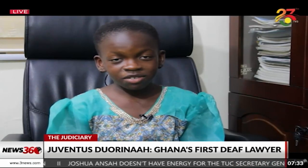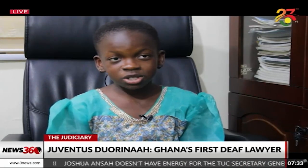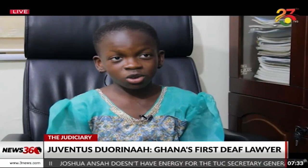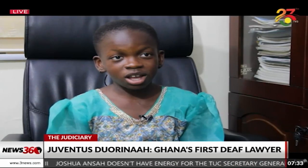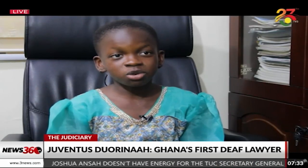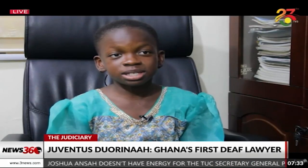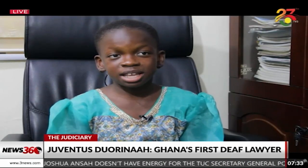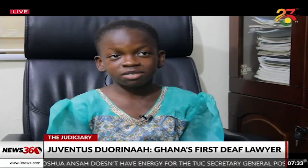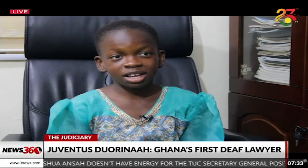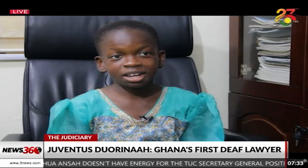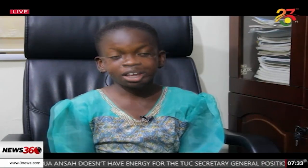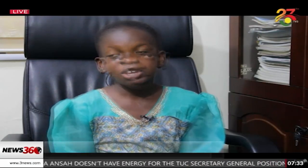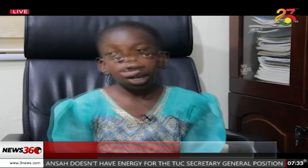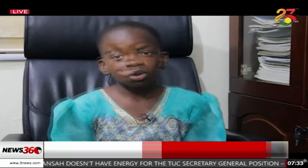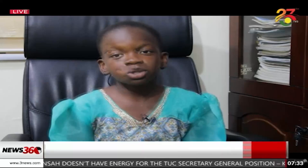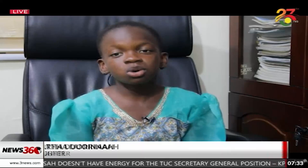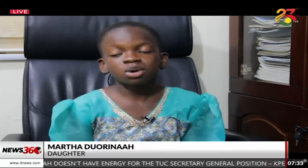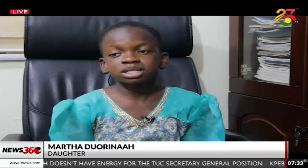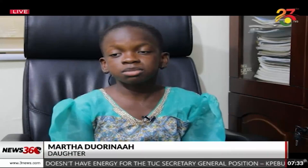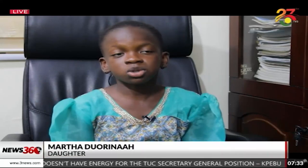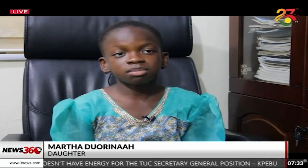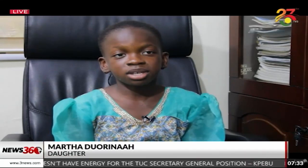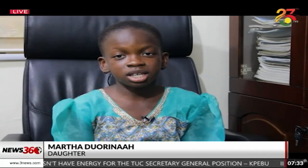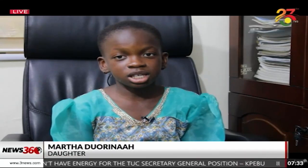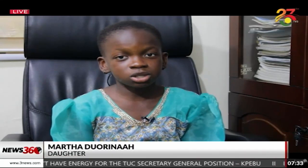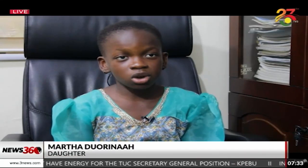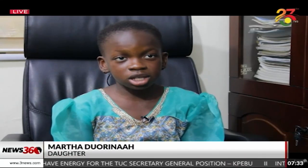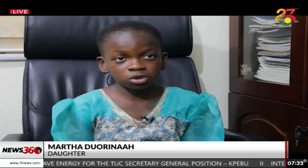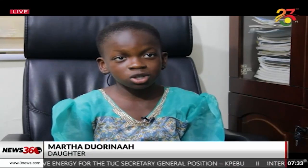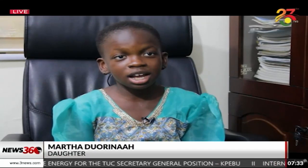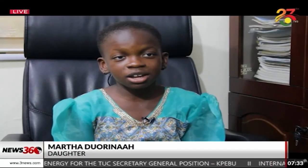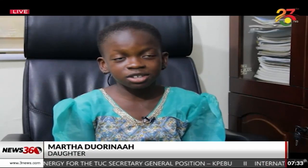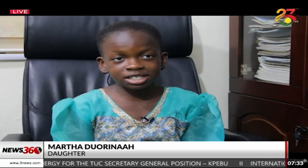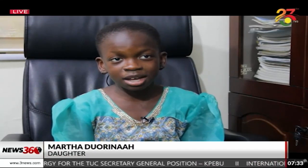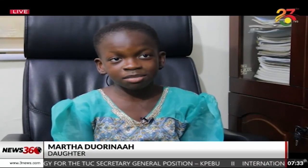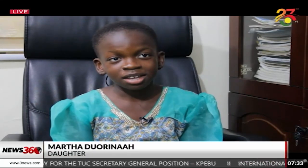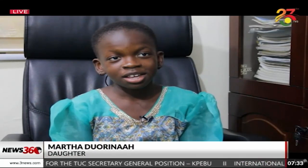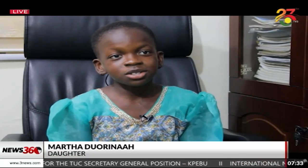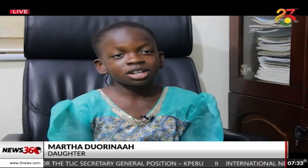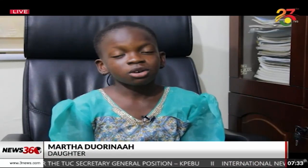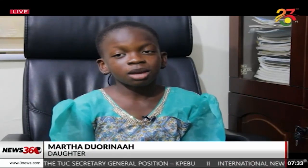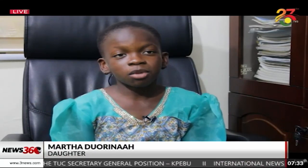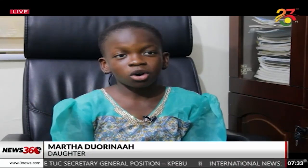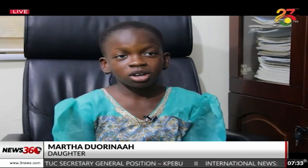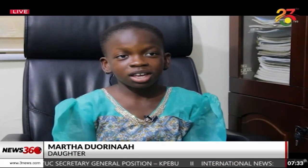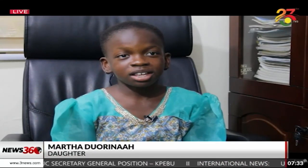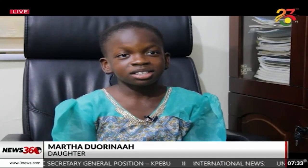first lawyer who is deaf in Ghana. I also want him to give me his lawyer's book so that I can read some. So that I'll get more knowledge.